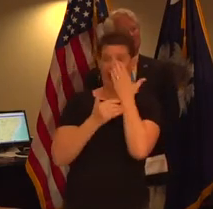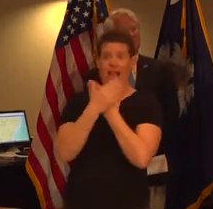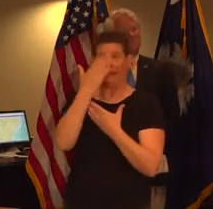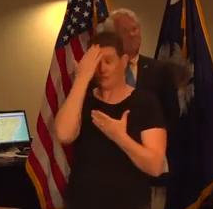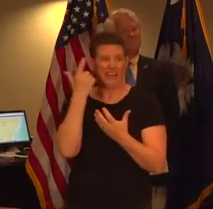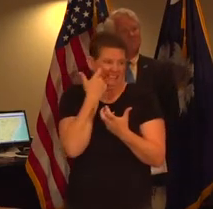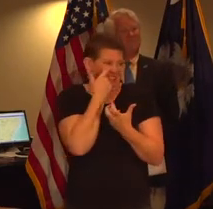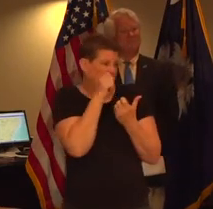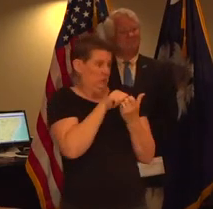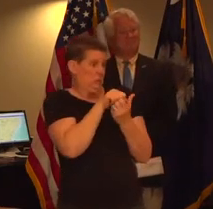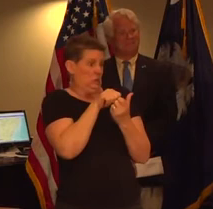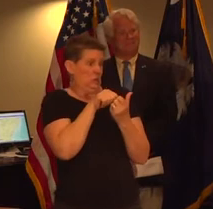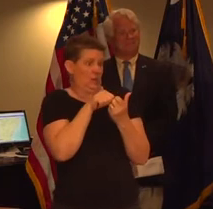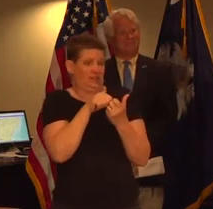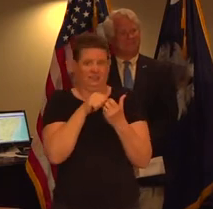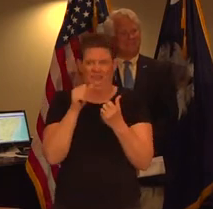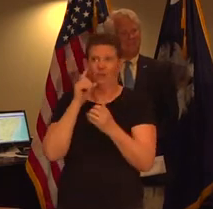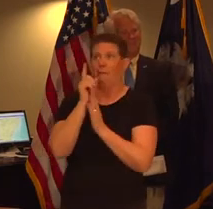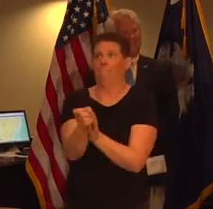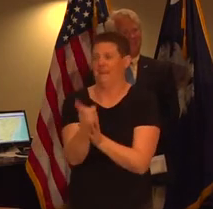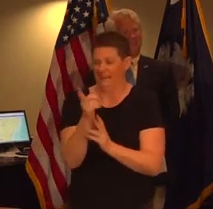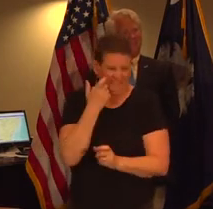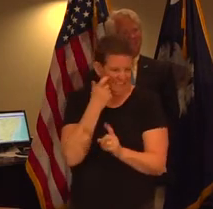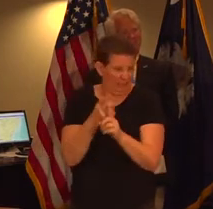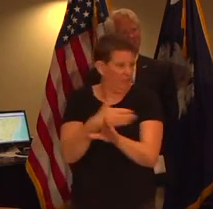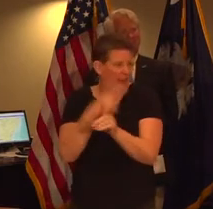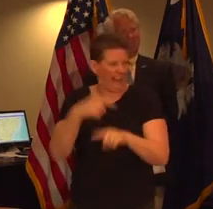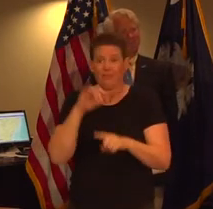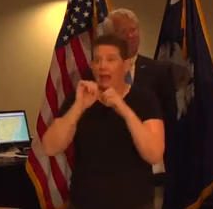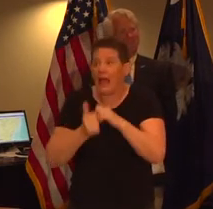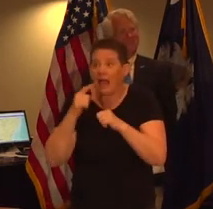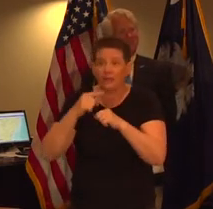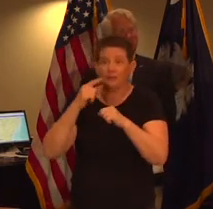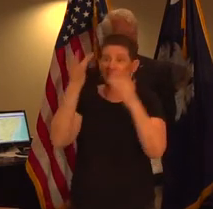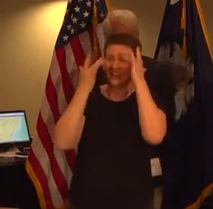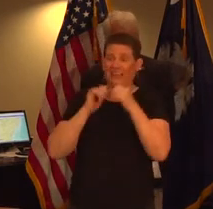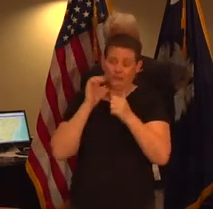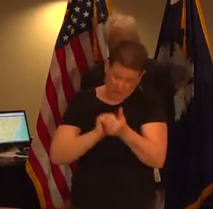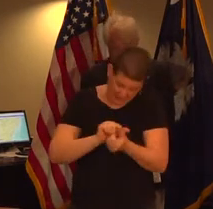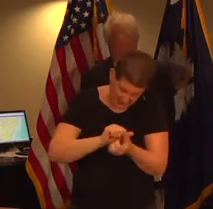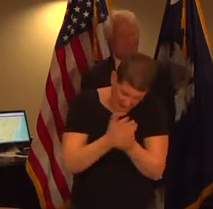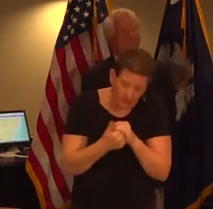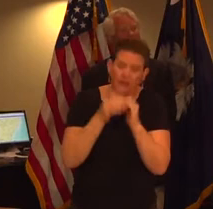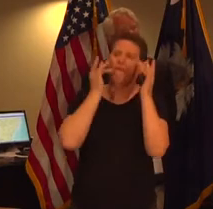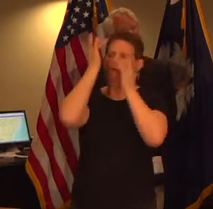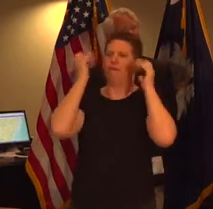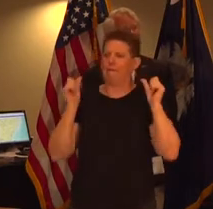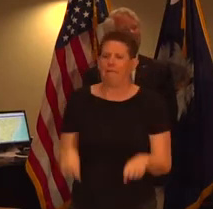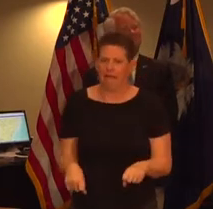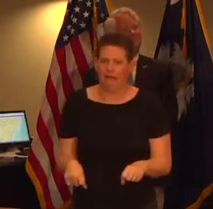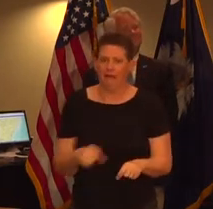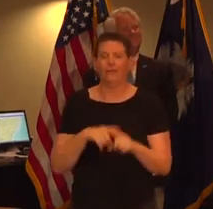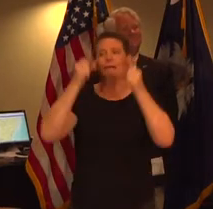i washed them and for almost a minute a minute ago that's about the only way you ought to be touching your face but there are a lot of people that